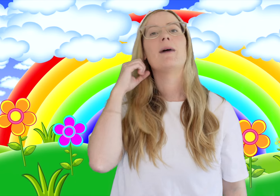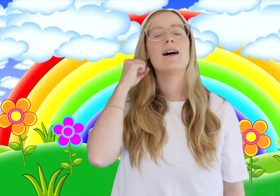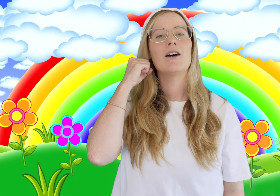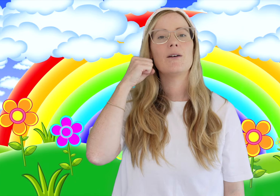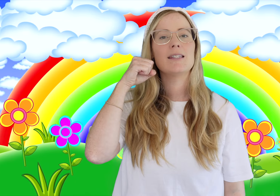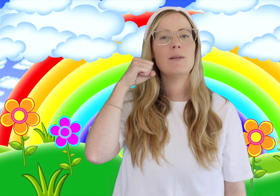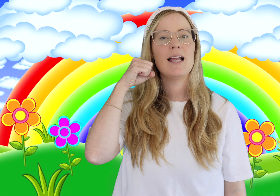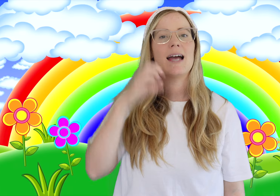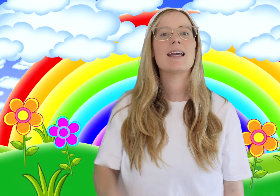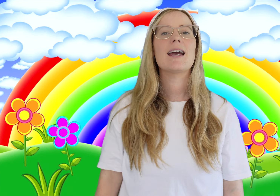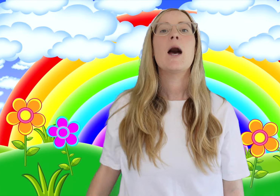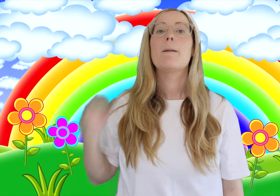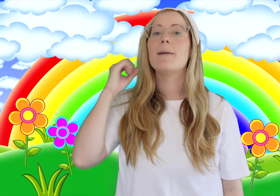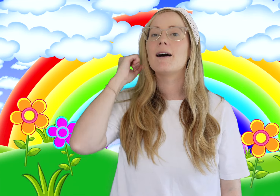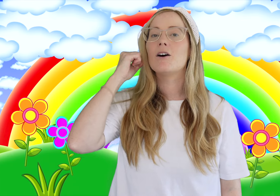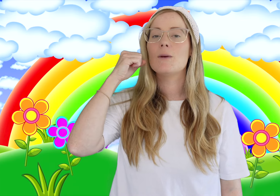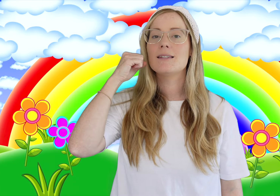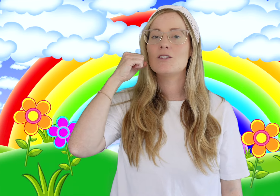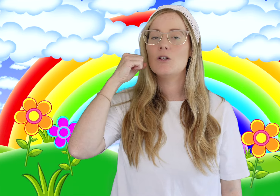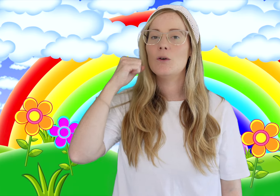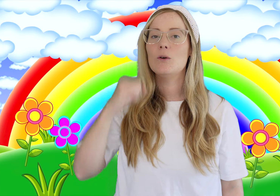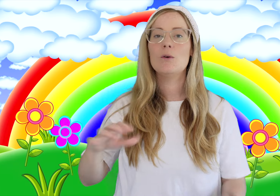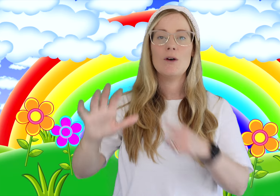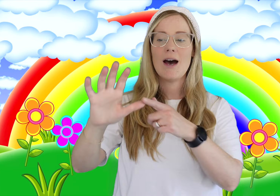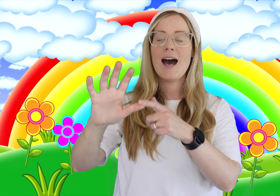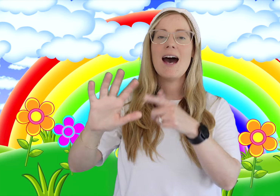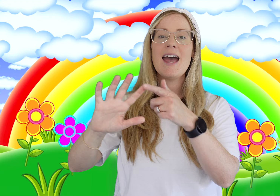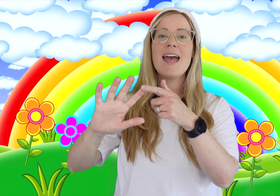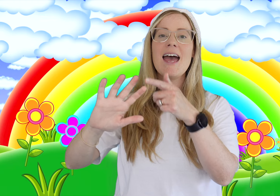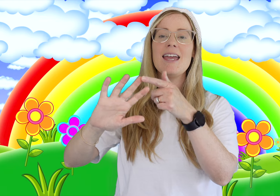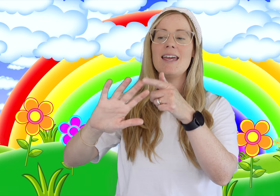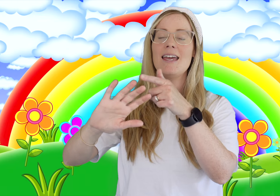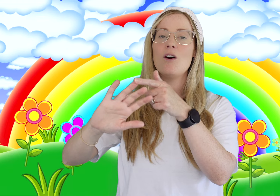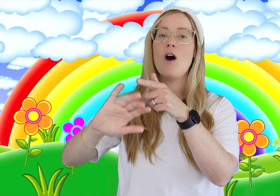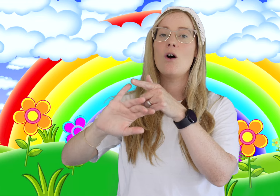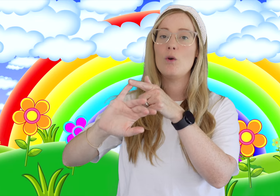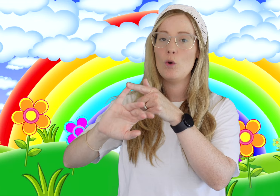Pango is black. Mango is two. Ae i o u.